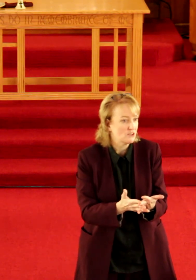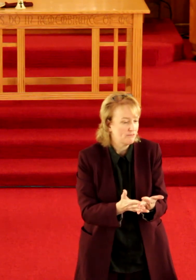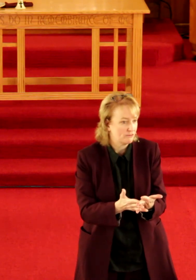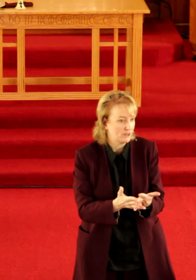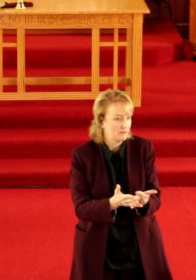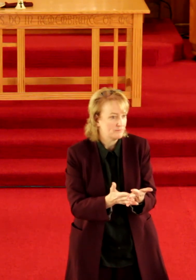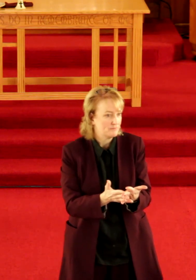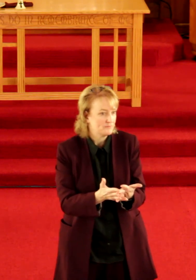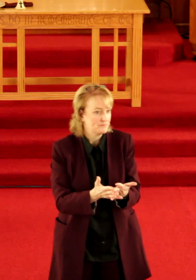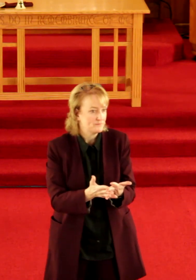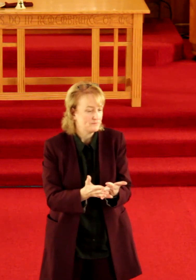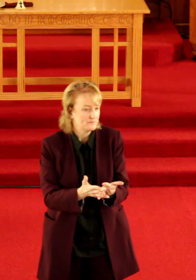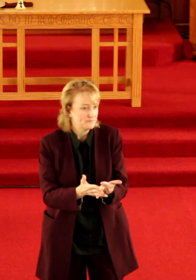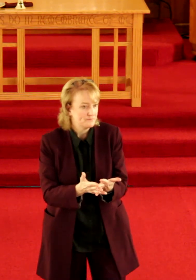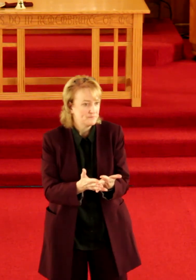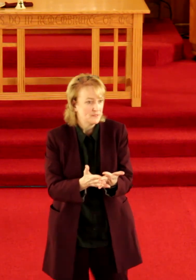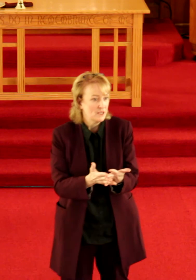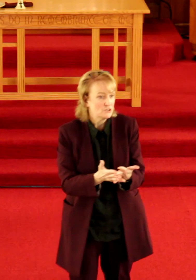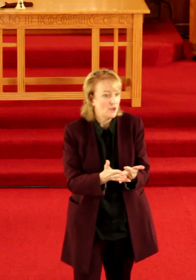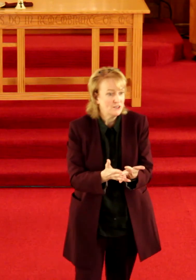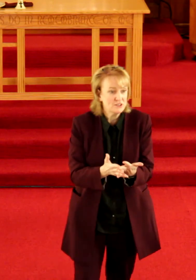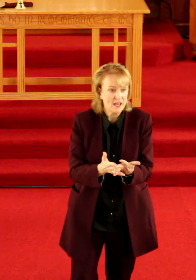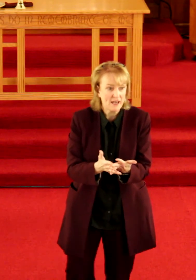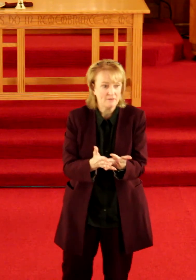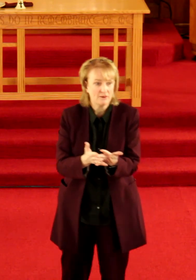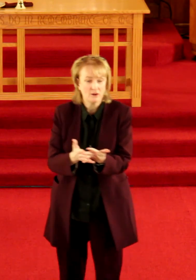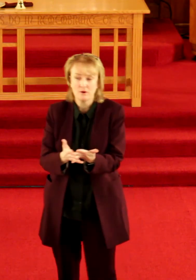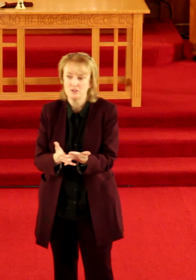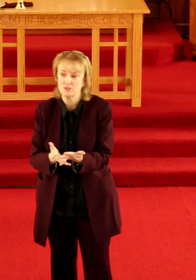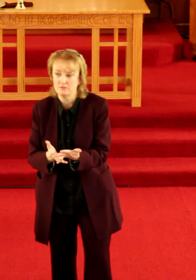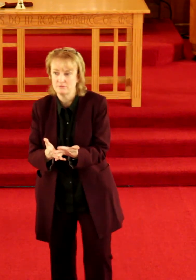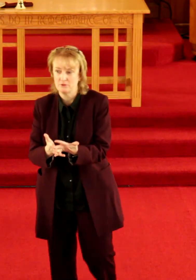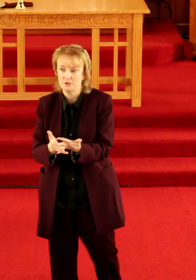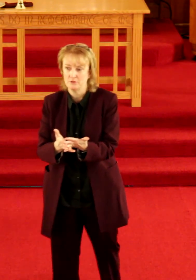suffering so i just have a question for you